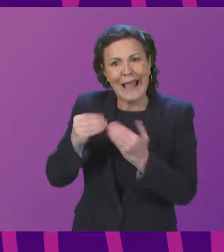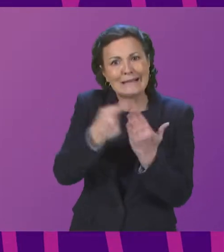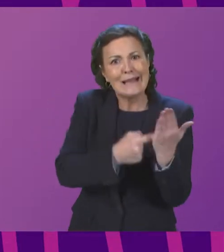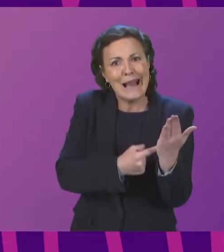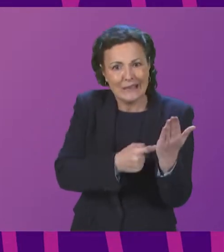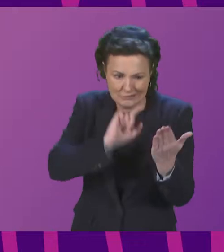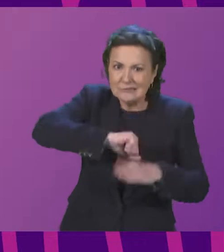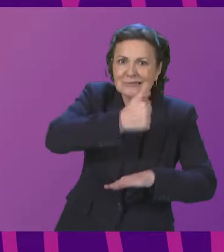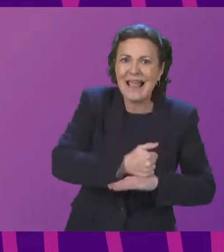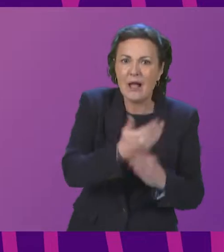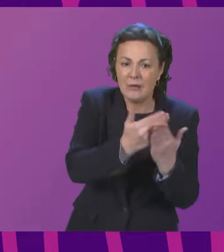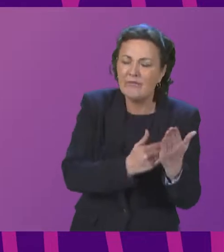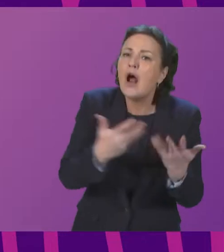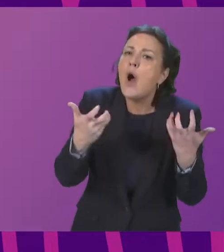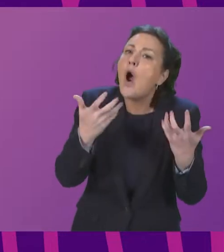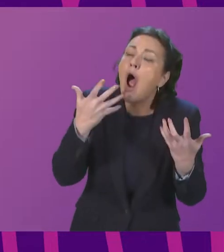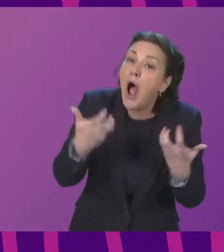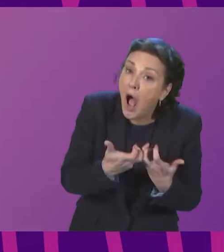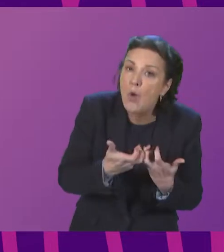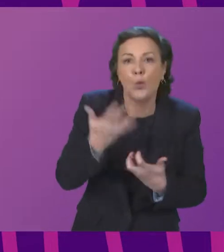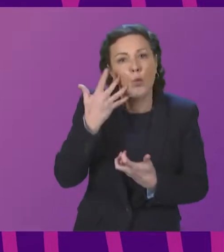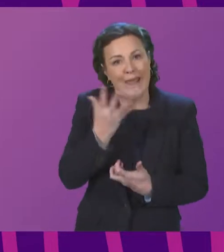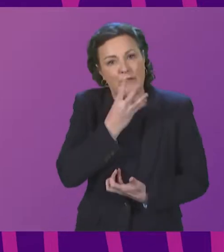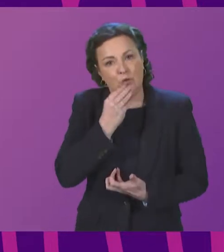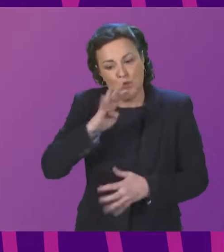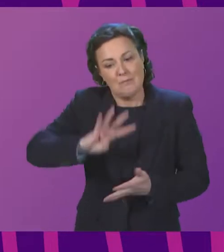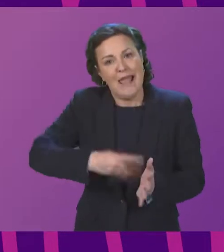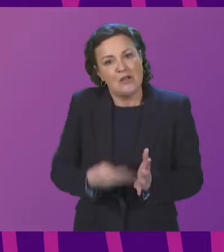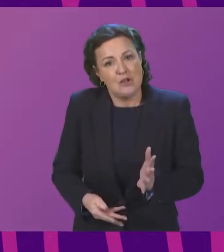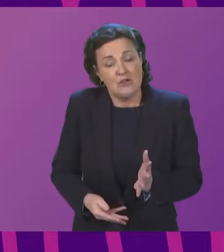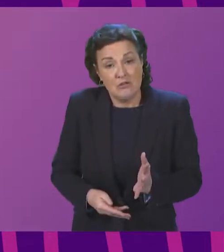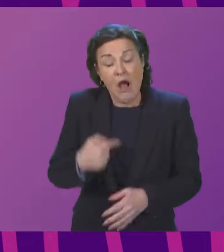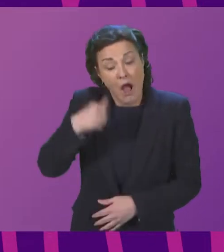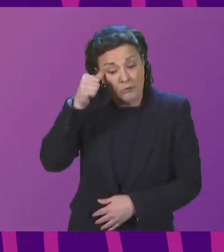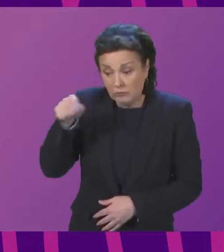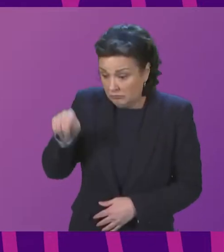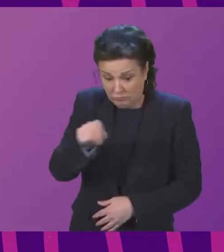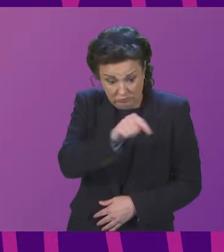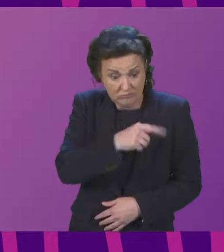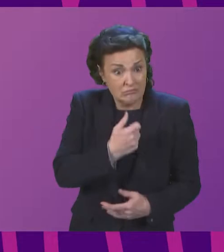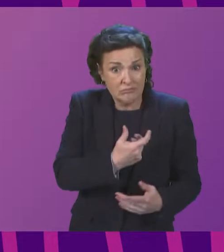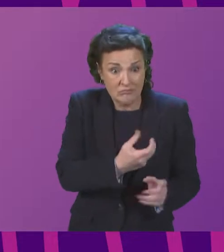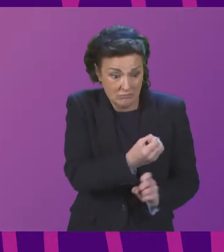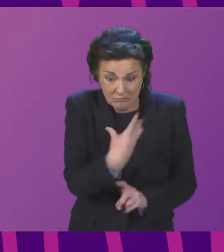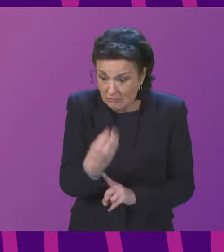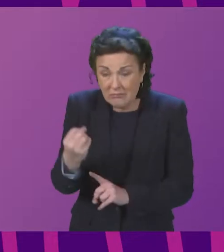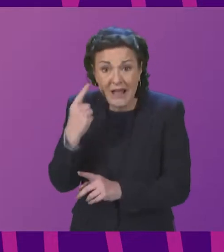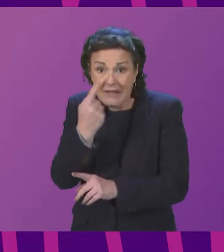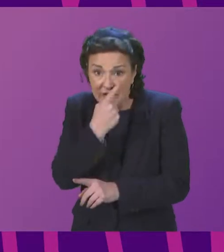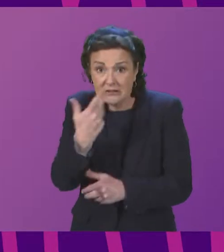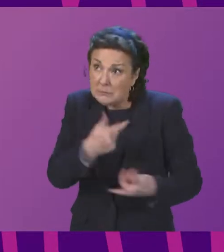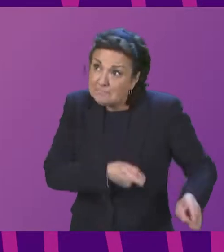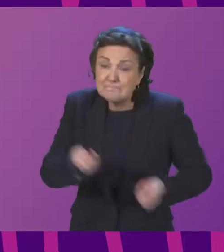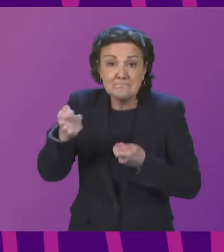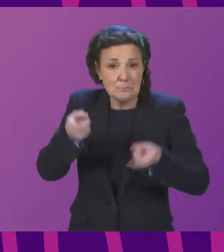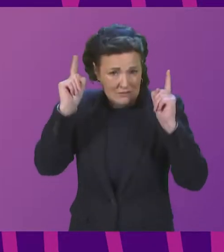are established and the petitioners have brought forward evidence to the minister and obviously you've gone over other evidence and I